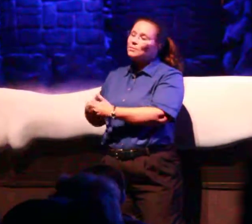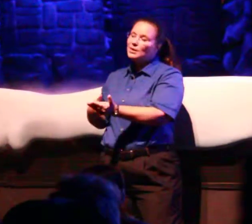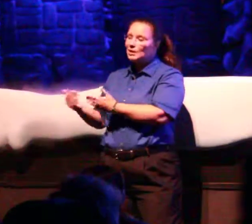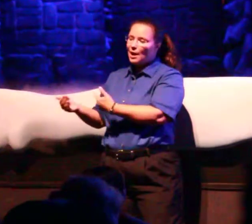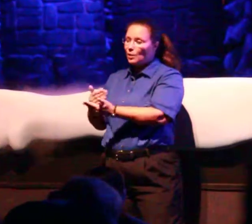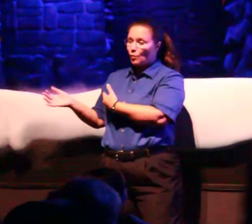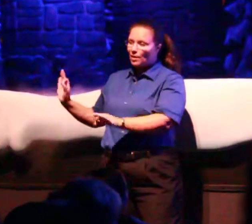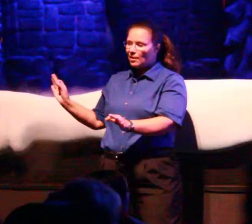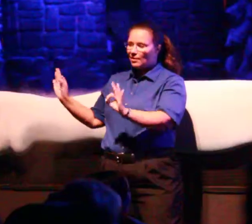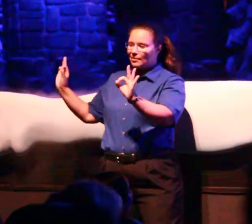me anyway